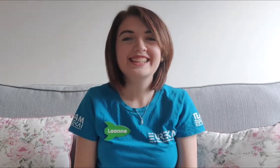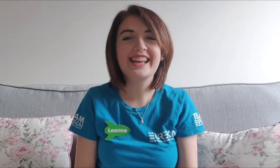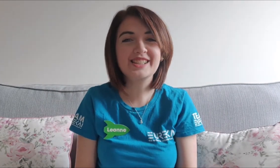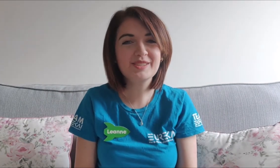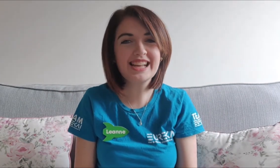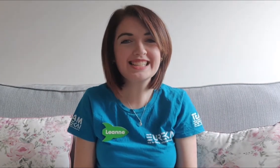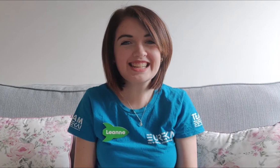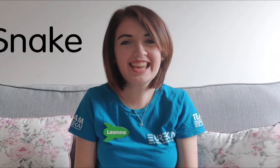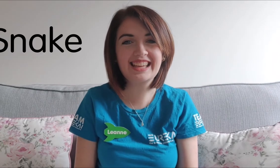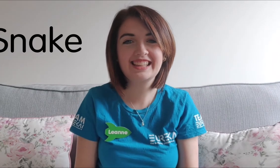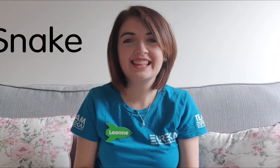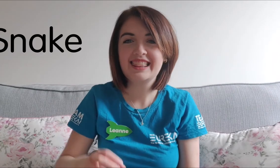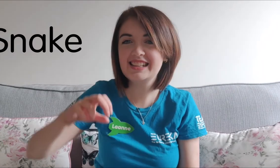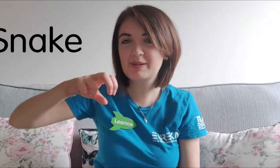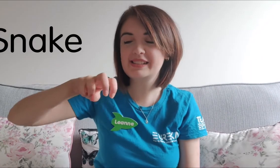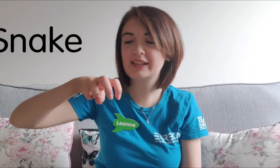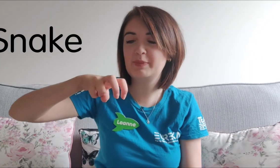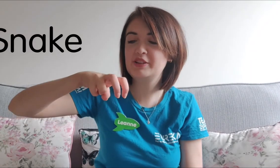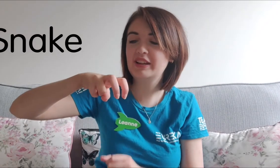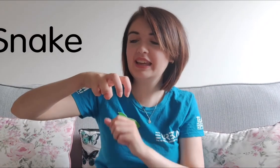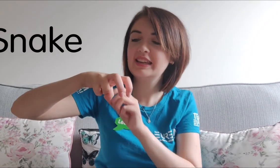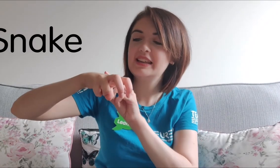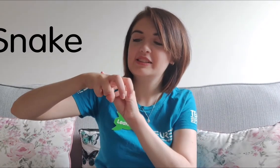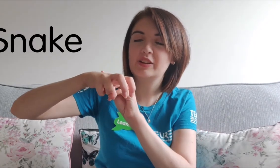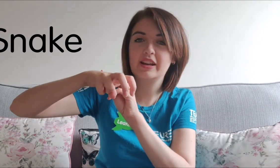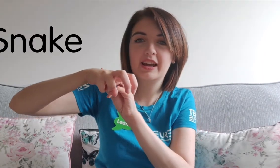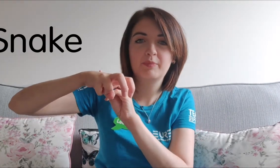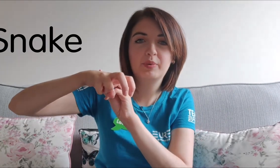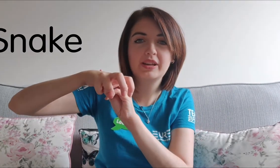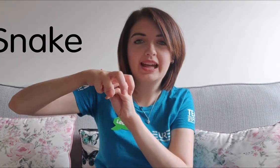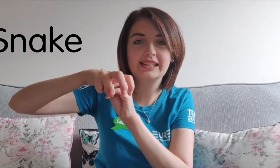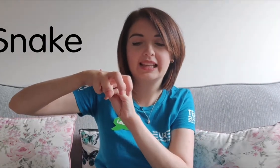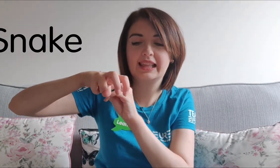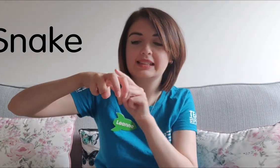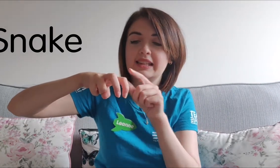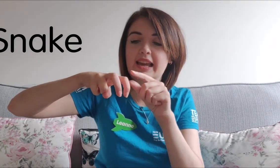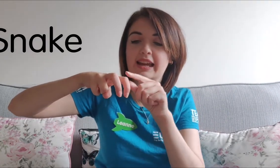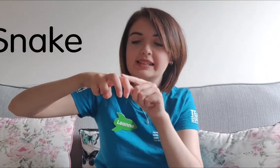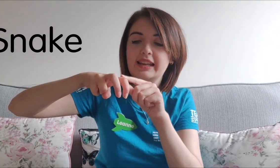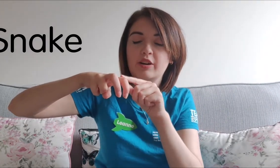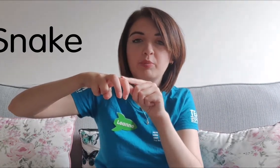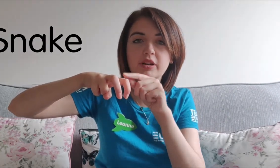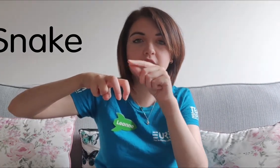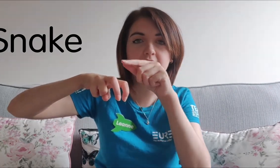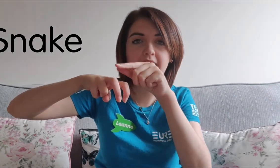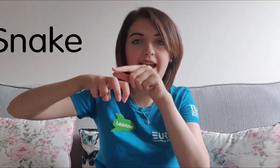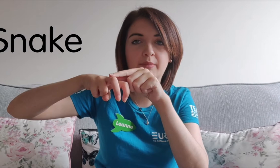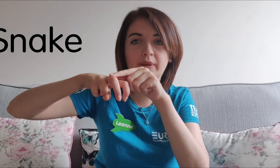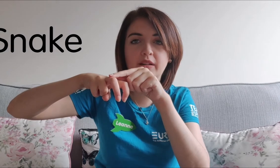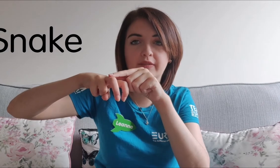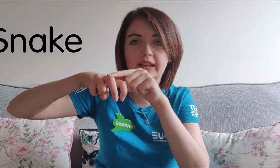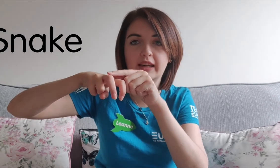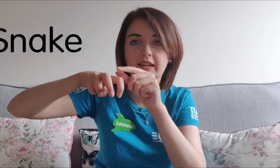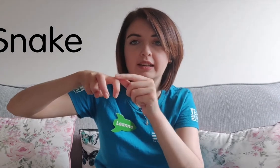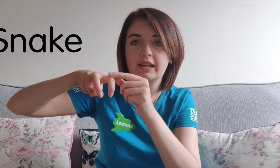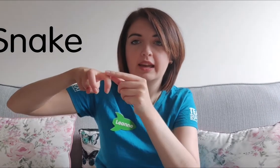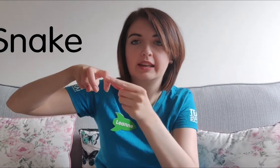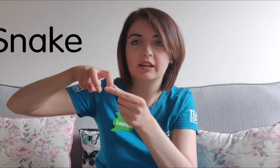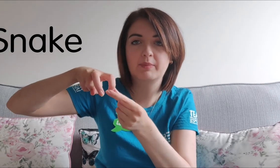next we'll sign snake this one's a little bit tricky so you're going to put your hand like this and take your pointer finger and middle finger and you're to